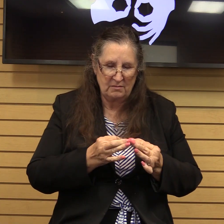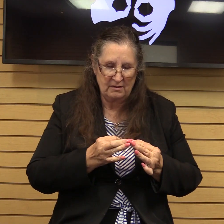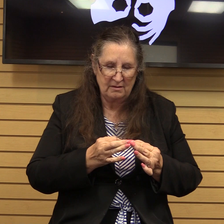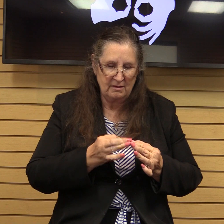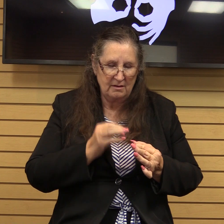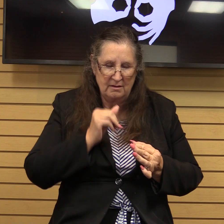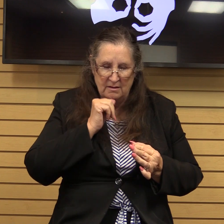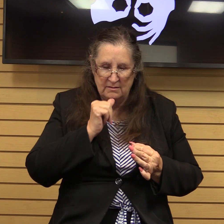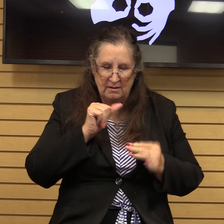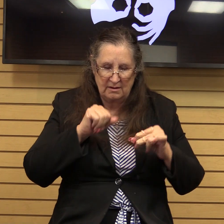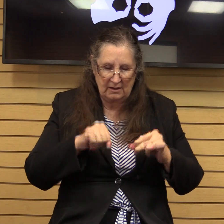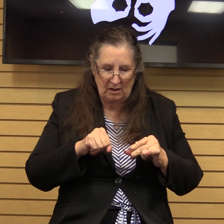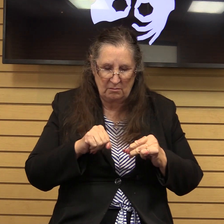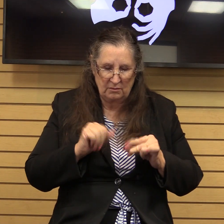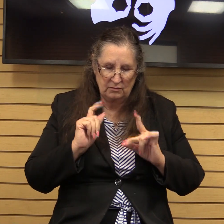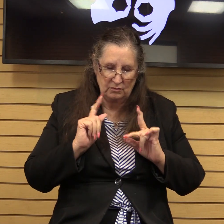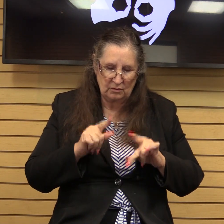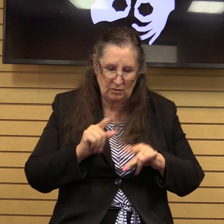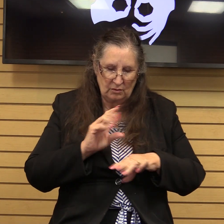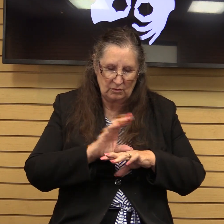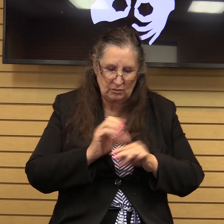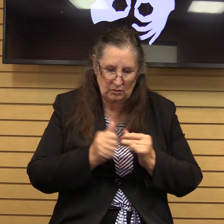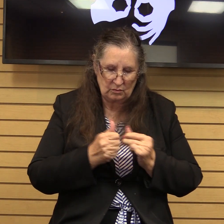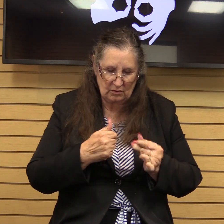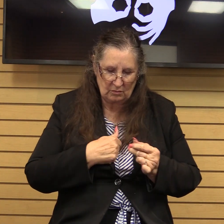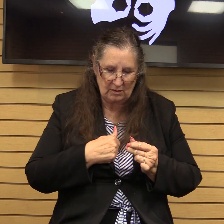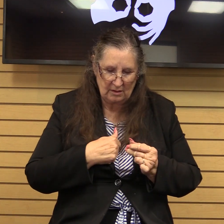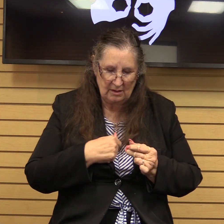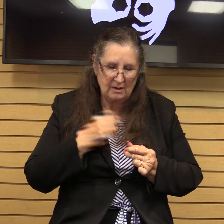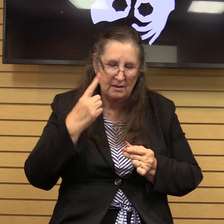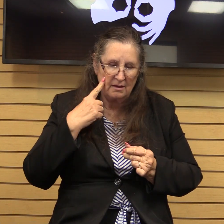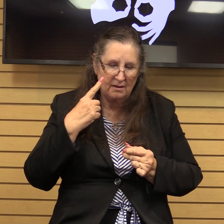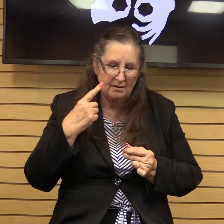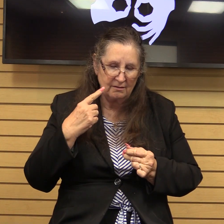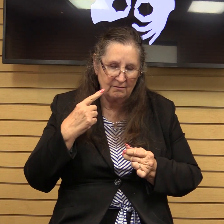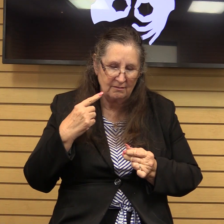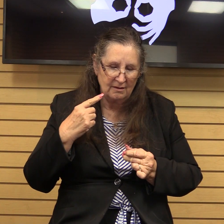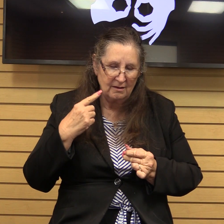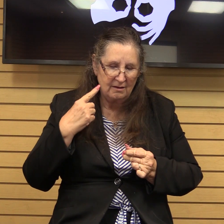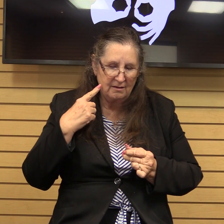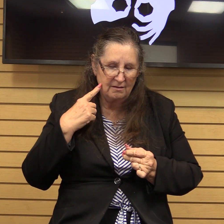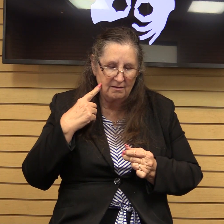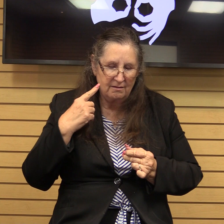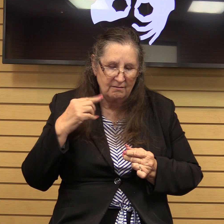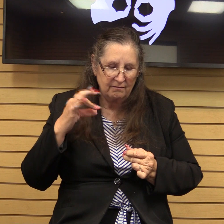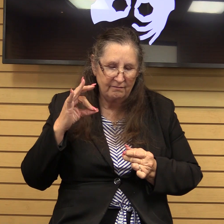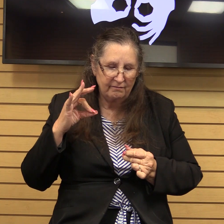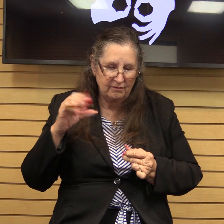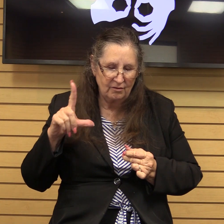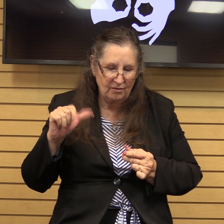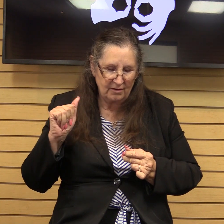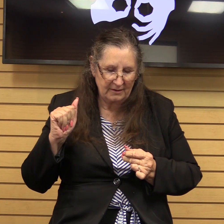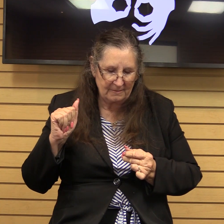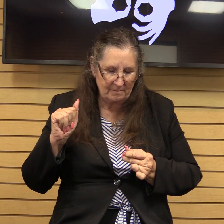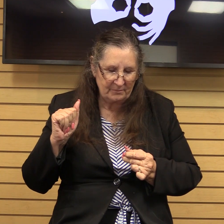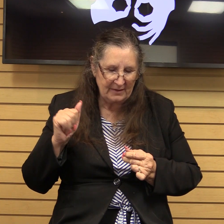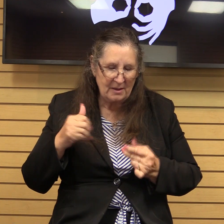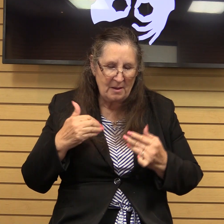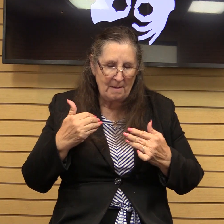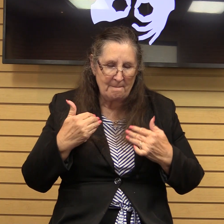able to attend church with me that's in Florida and this is my time that I get to spend with her as well and Lord